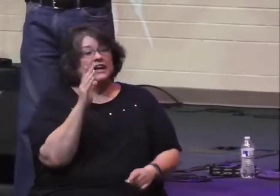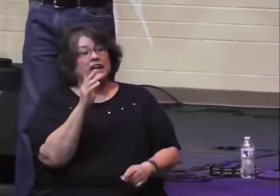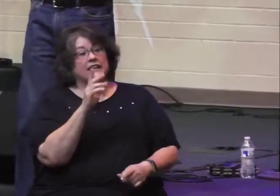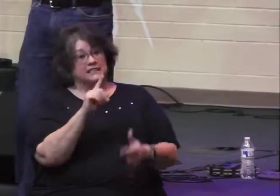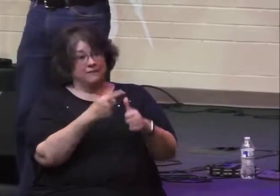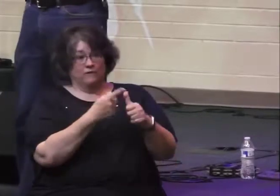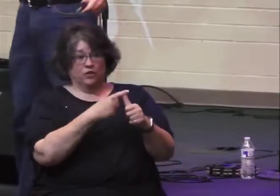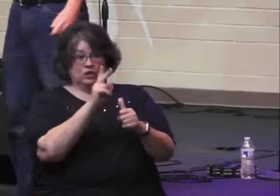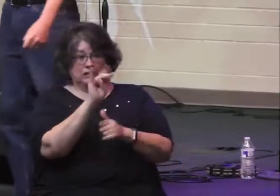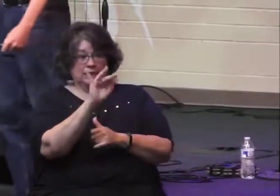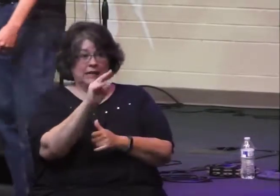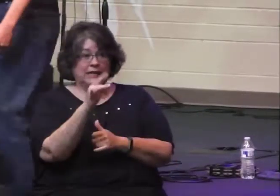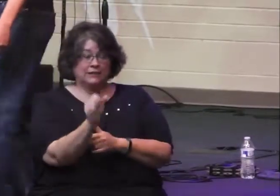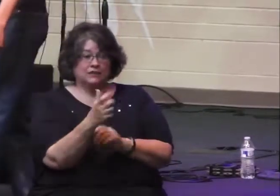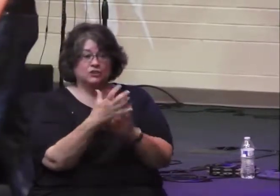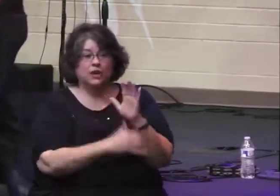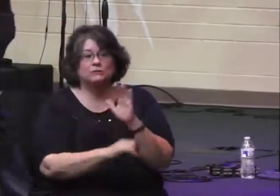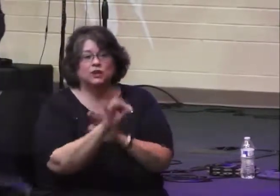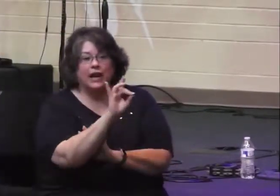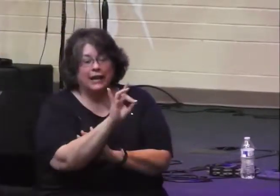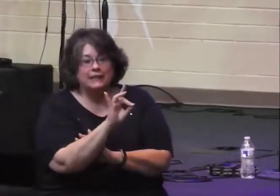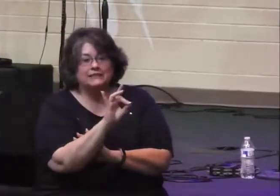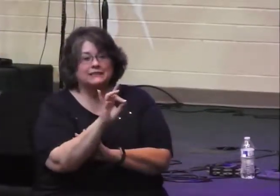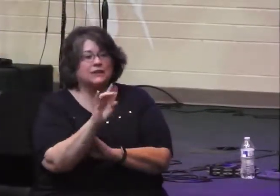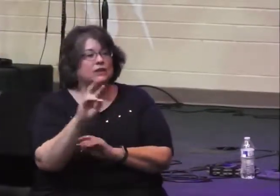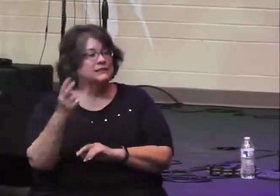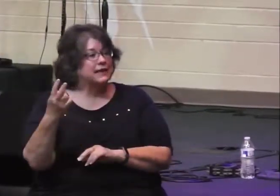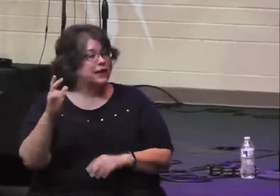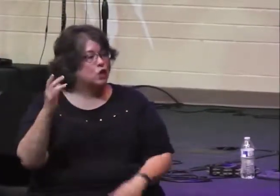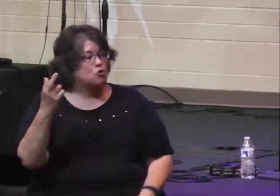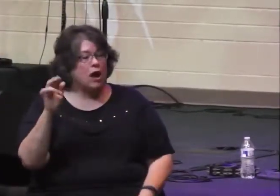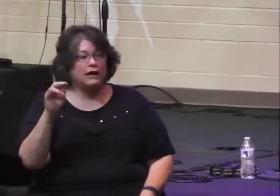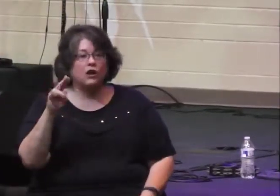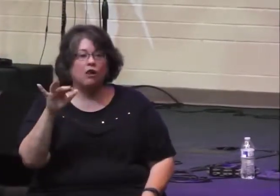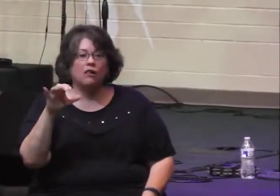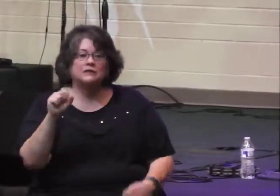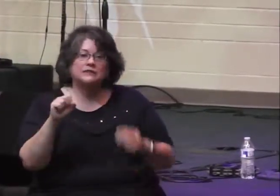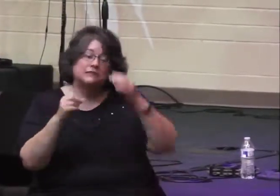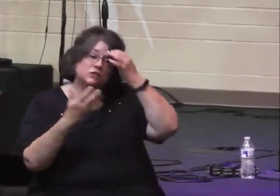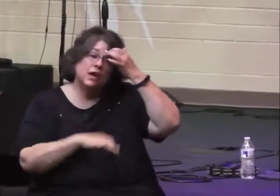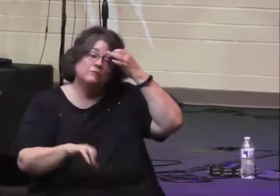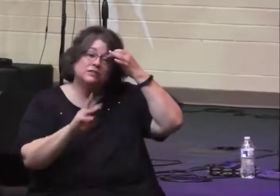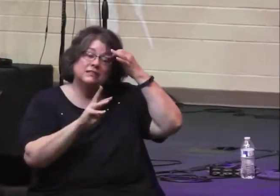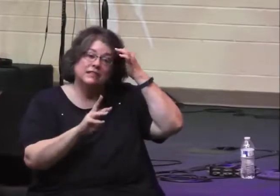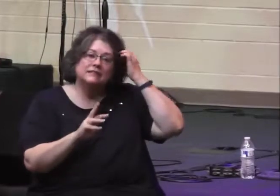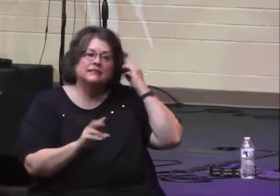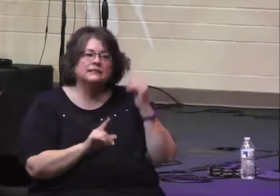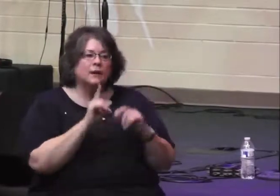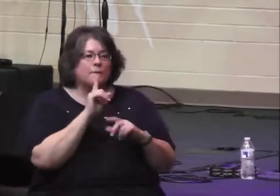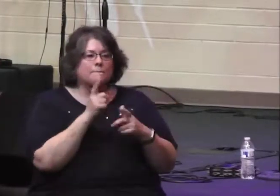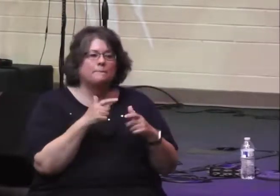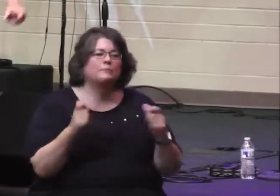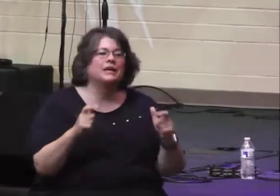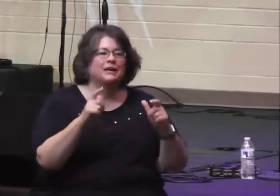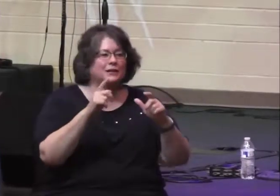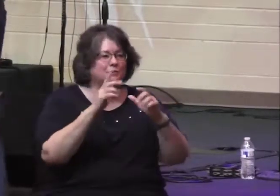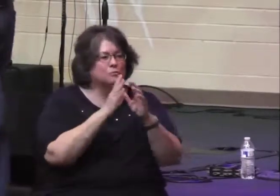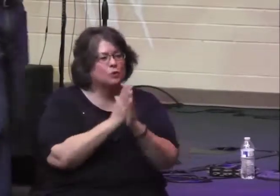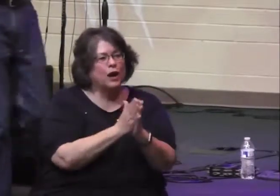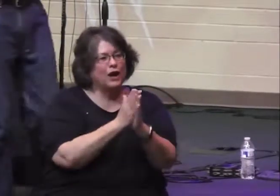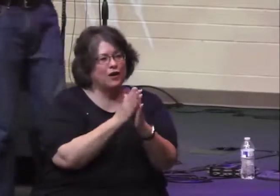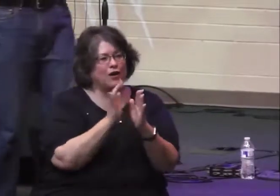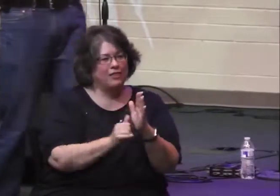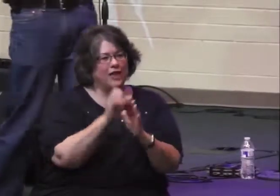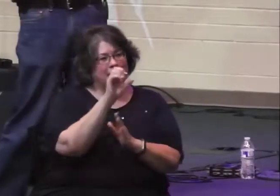offers this great prayer. You can read it in 1 Kings chapter 8, 2 Chronicles chapter 6, and it's a wide